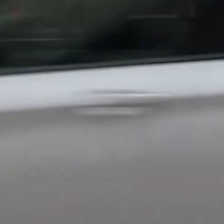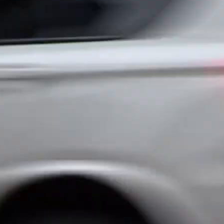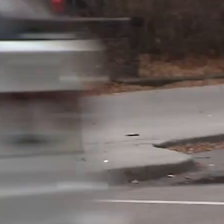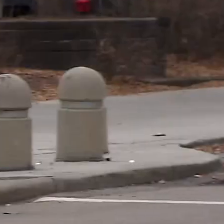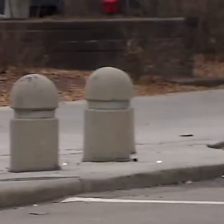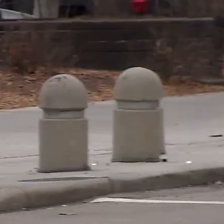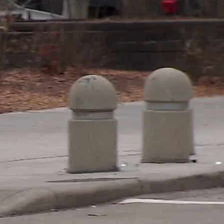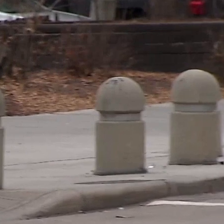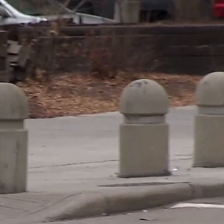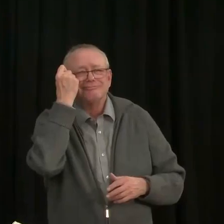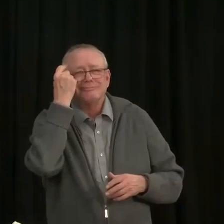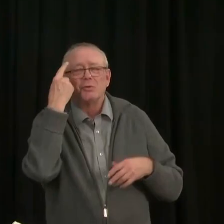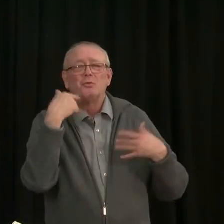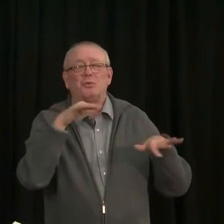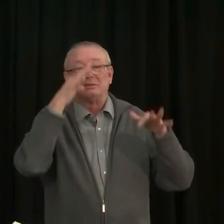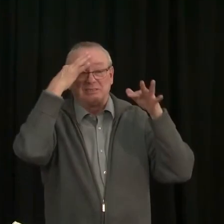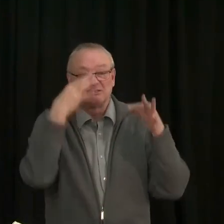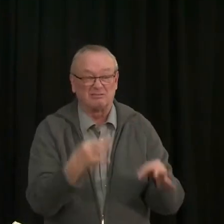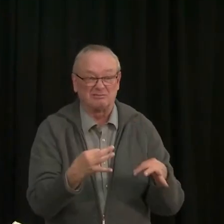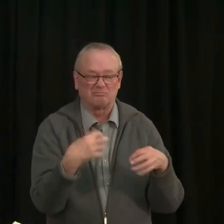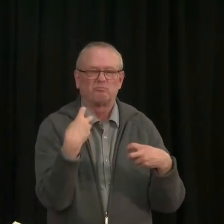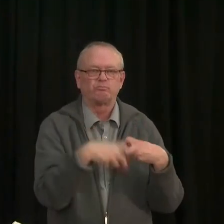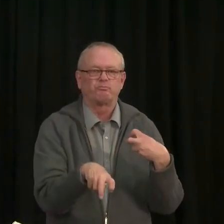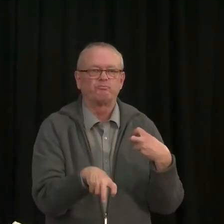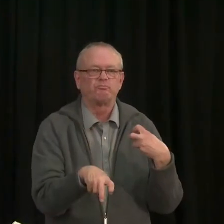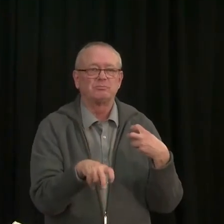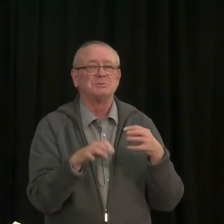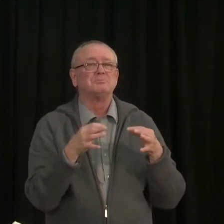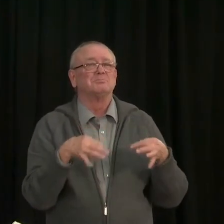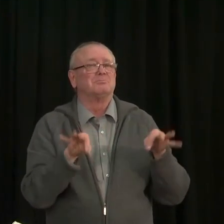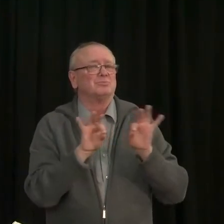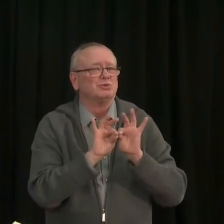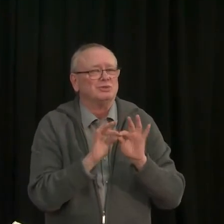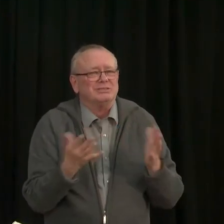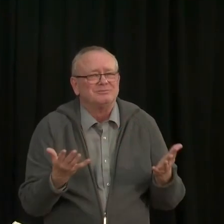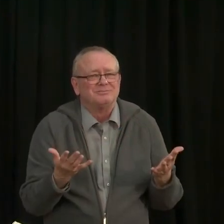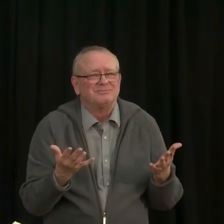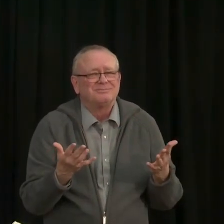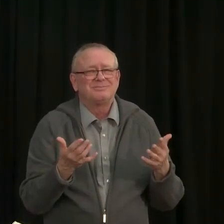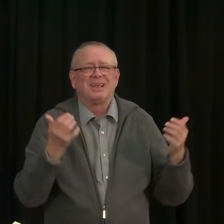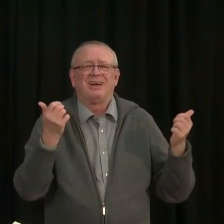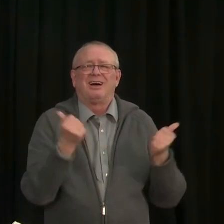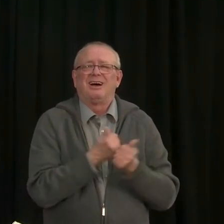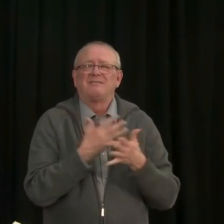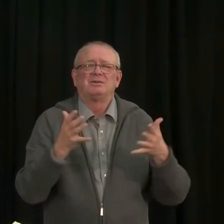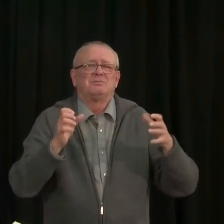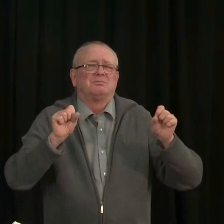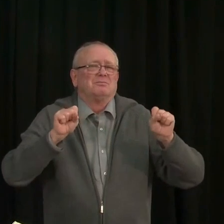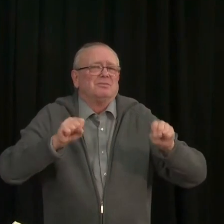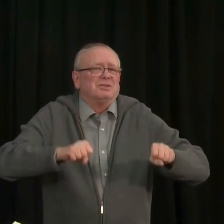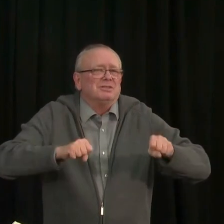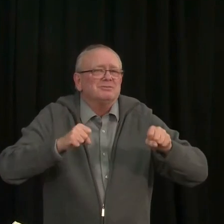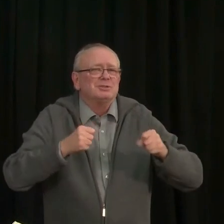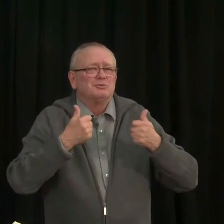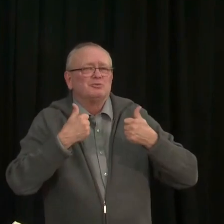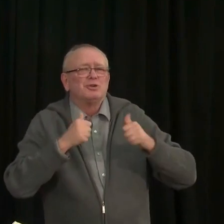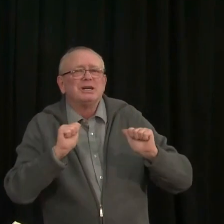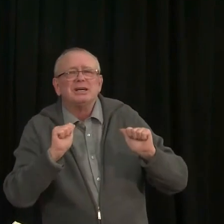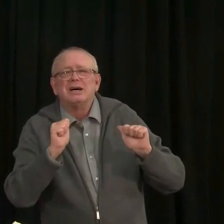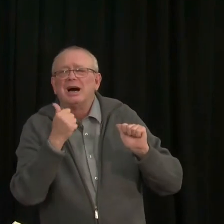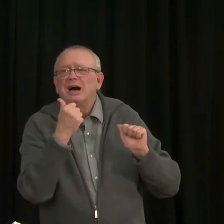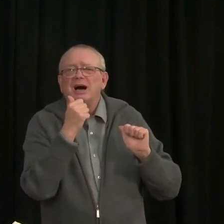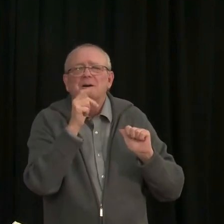people or less. What is really critical is that we are doing everything we can to provide every opportunity